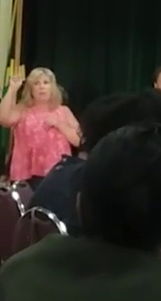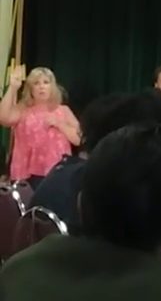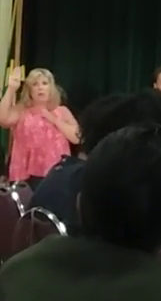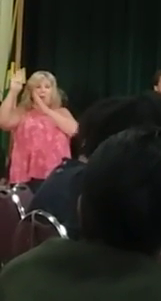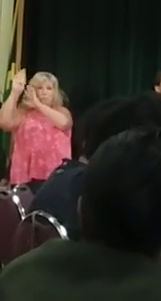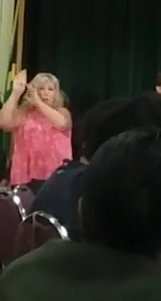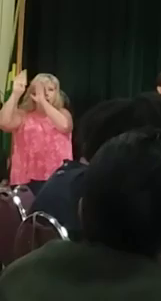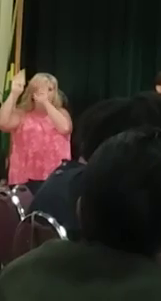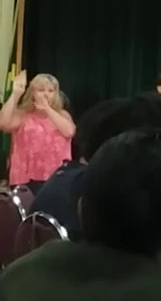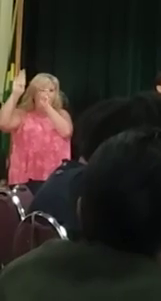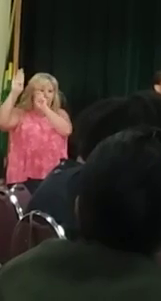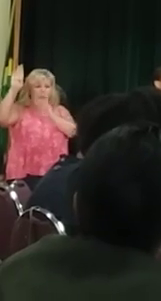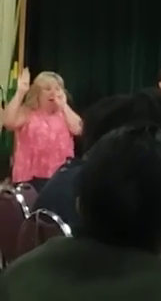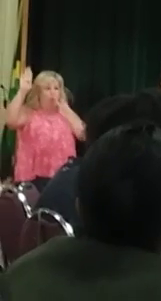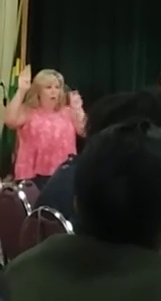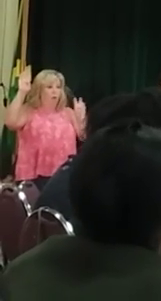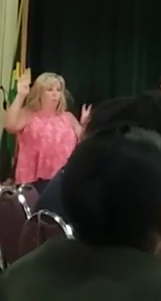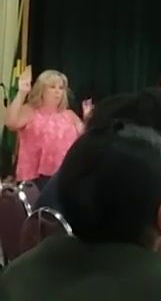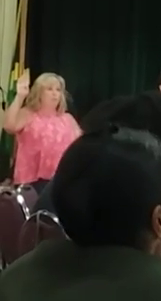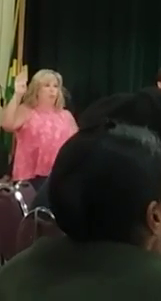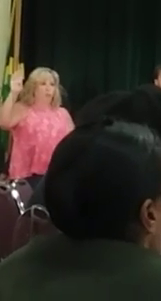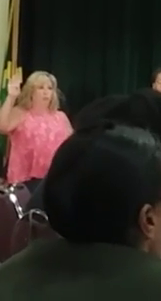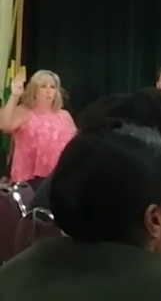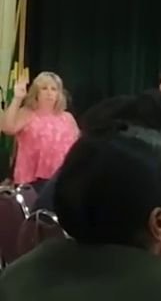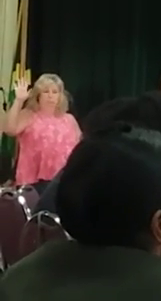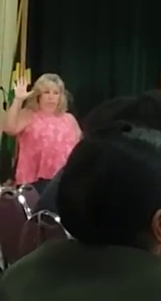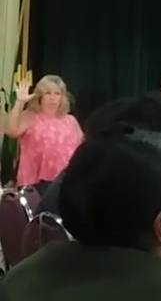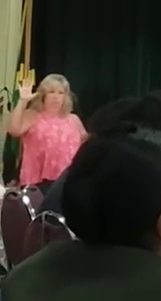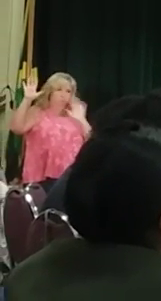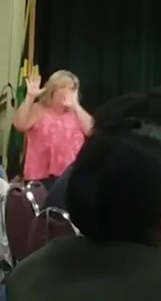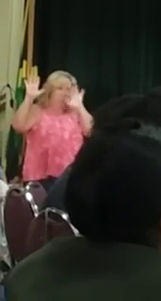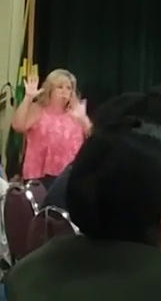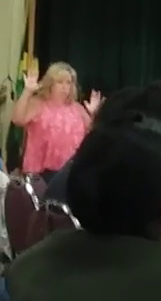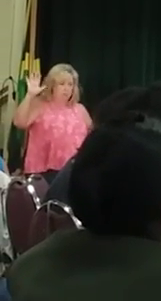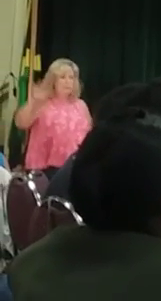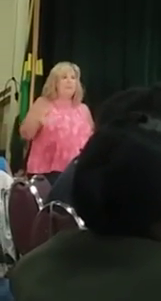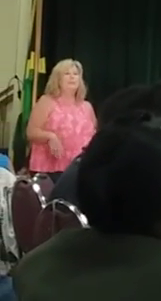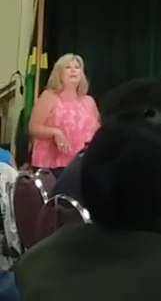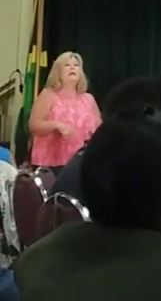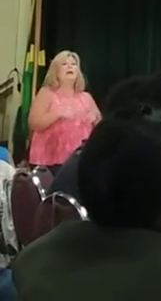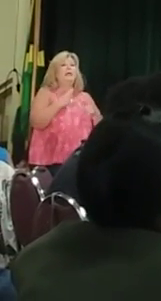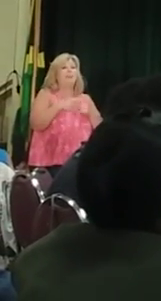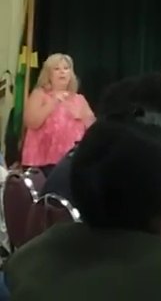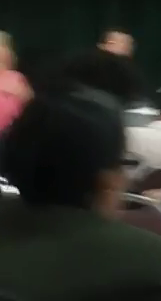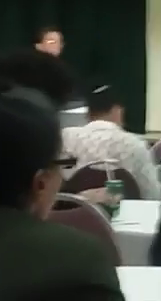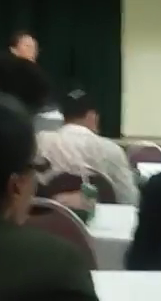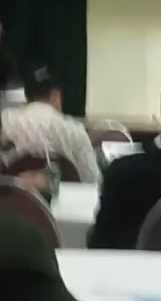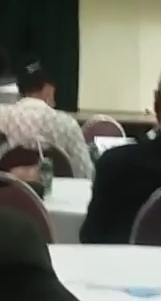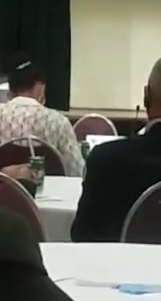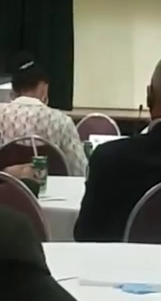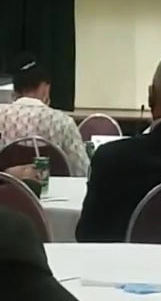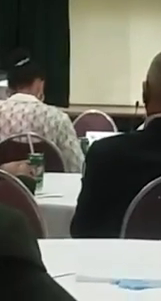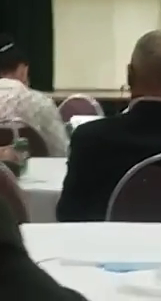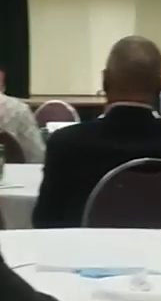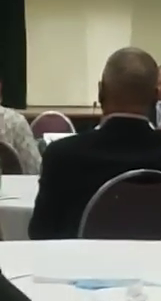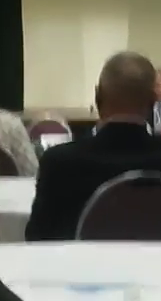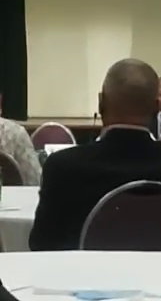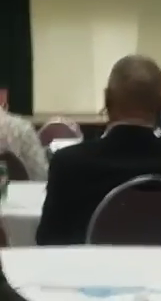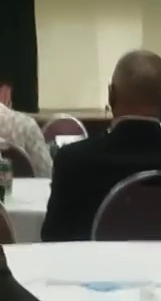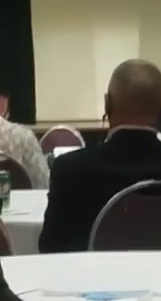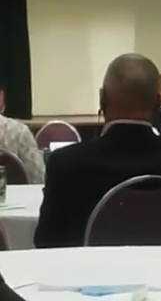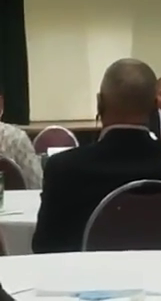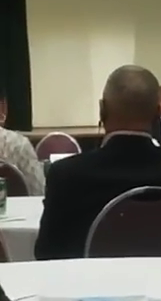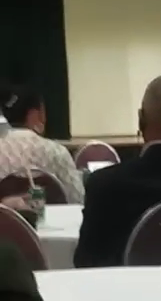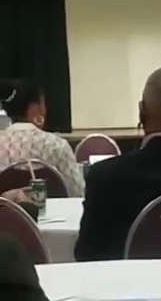Windsor, so right across, and then in between November and March we'll be researching, writing, compiling all of the information